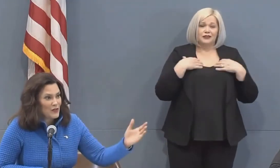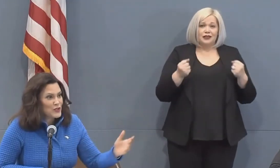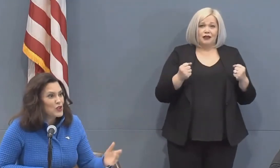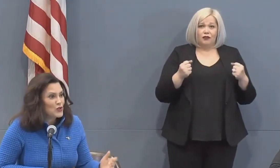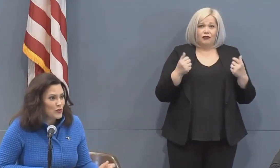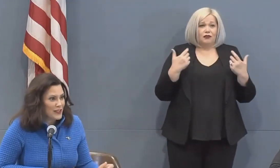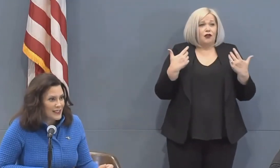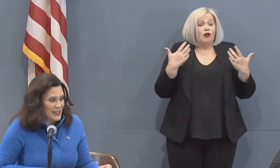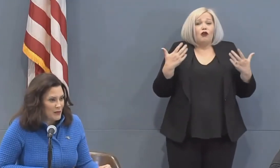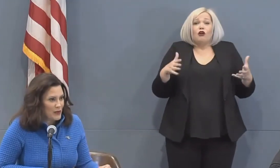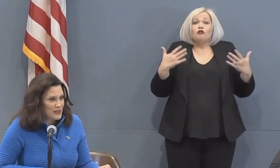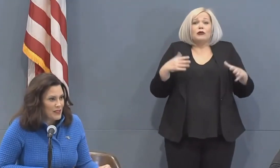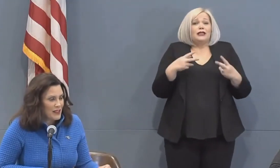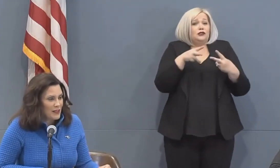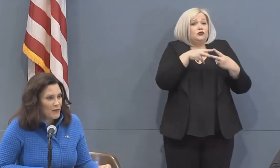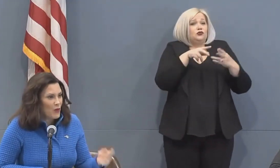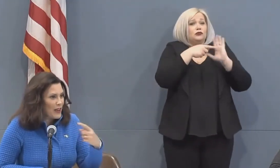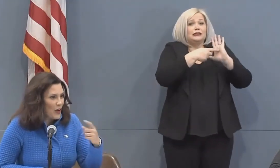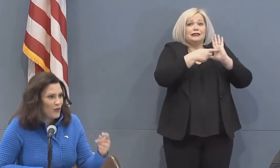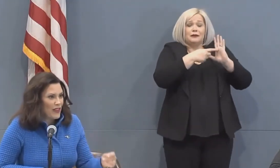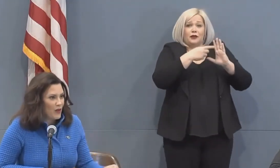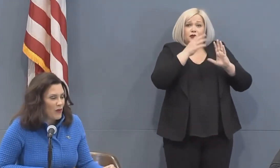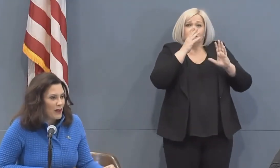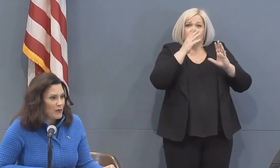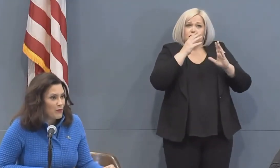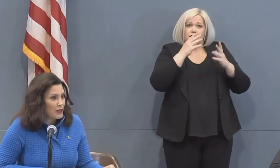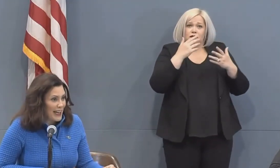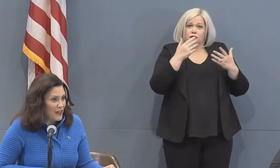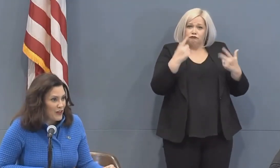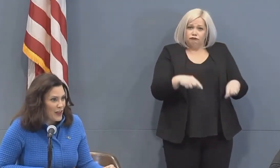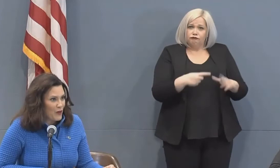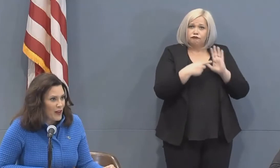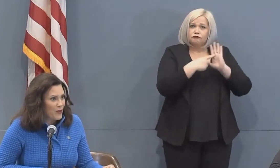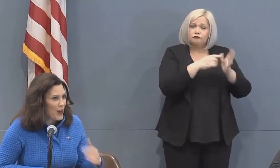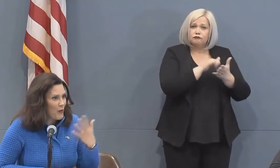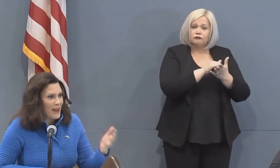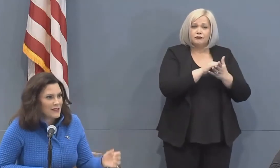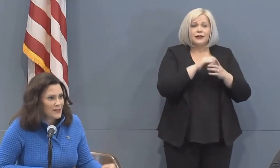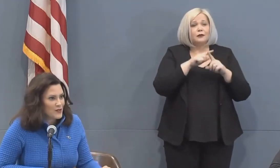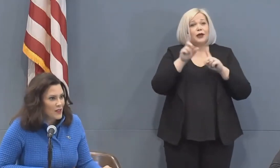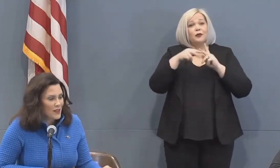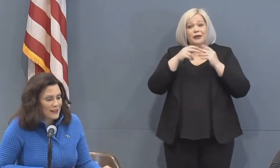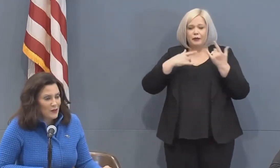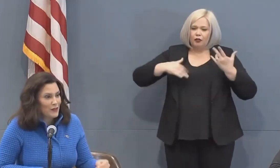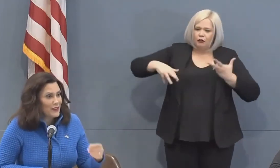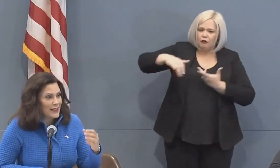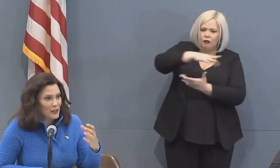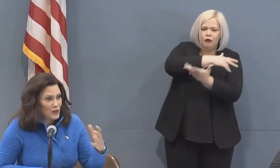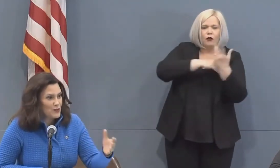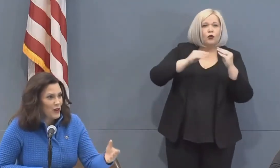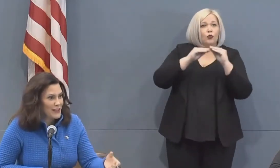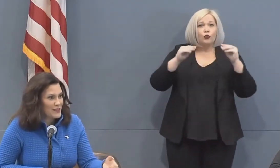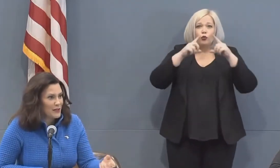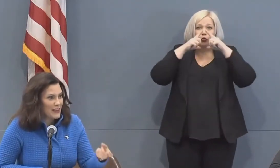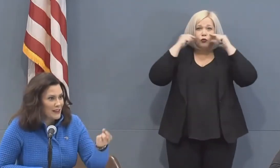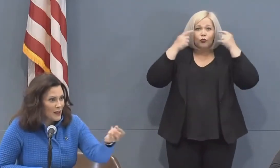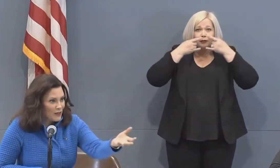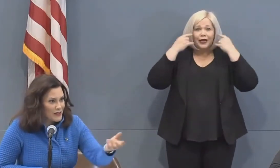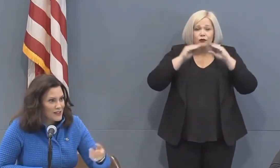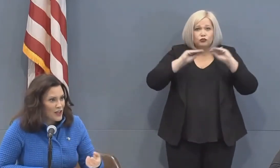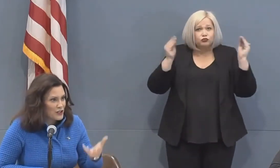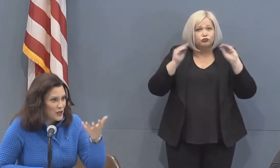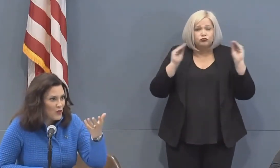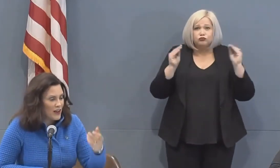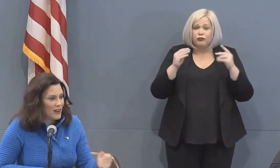already did in those two examples but we know that when people gather that way without masks they were in close proximity